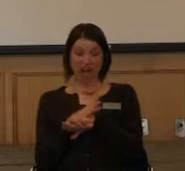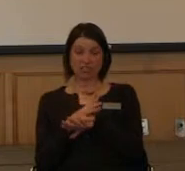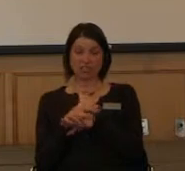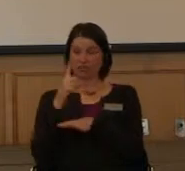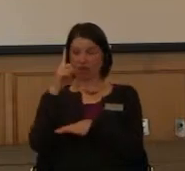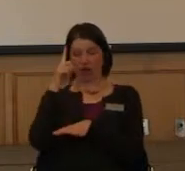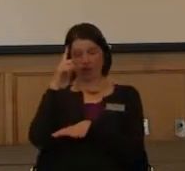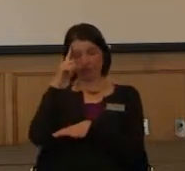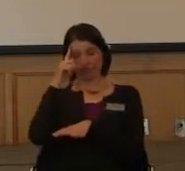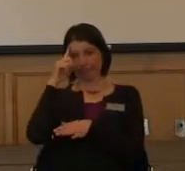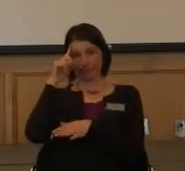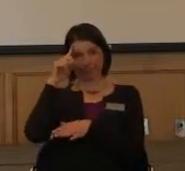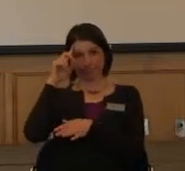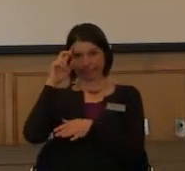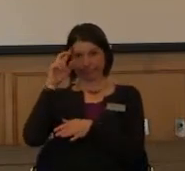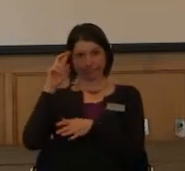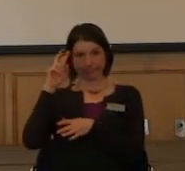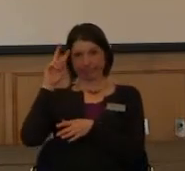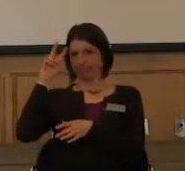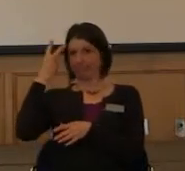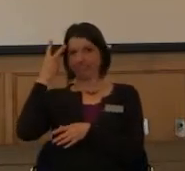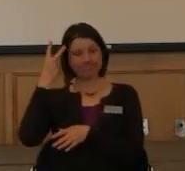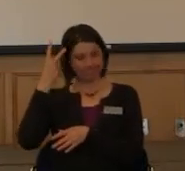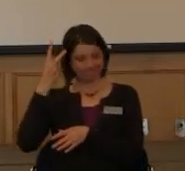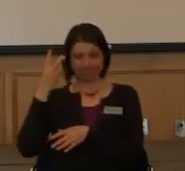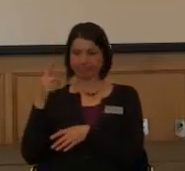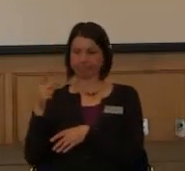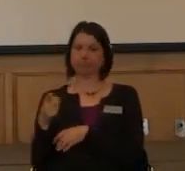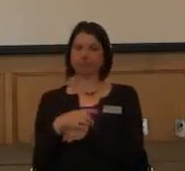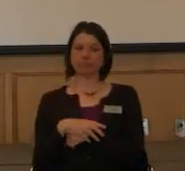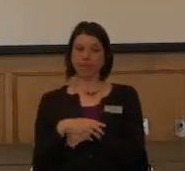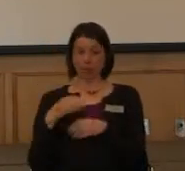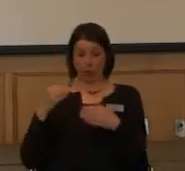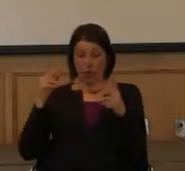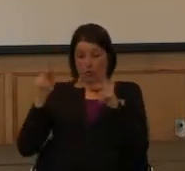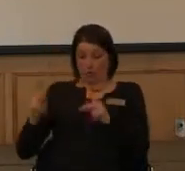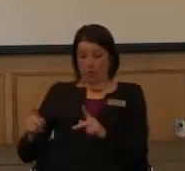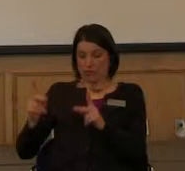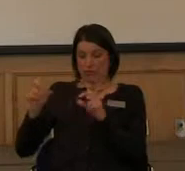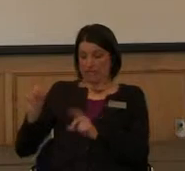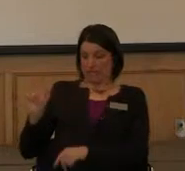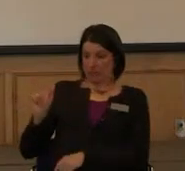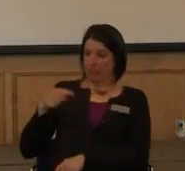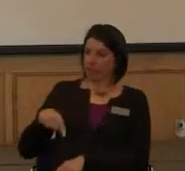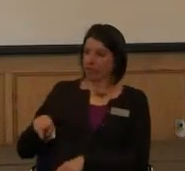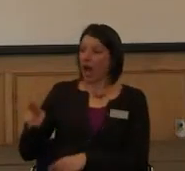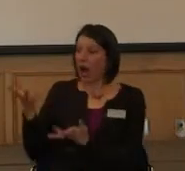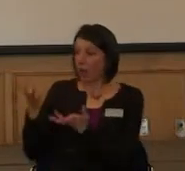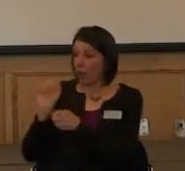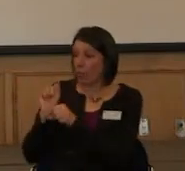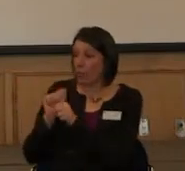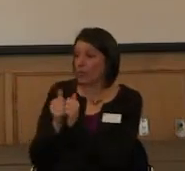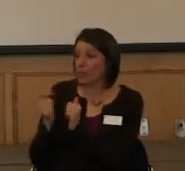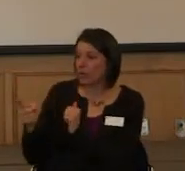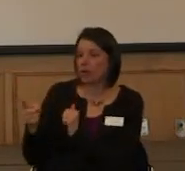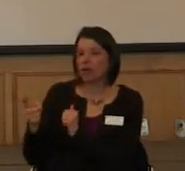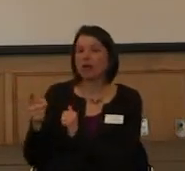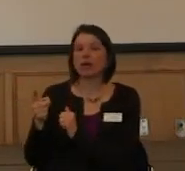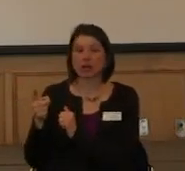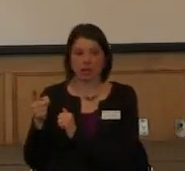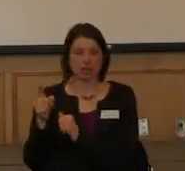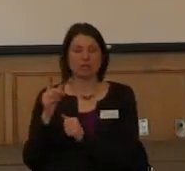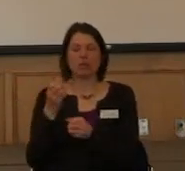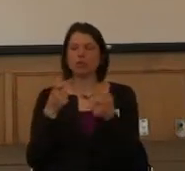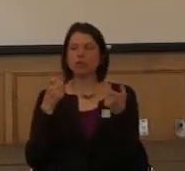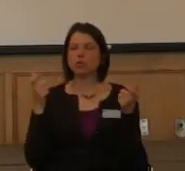potential advisors around the country when they have someone with a disability come to them and say, hey, I want to work with you. I think that is a big